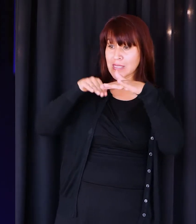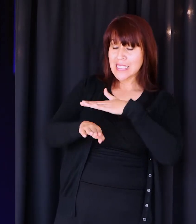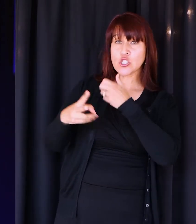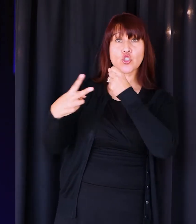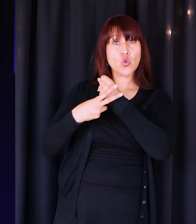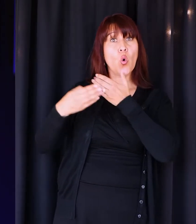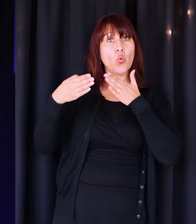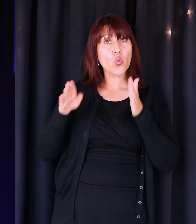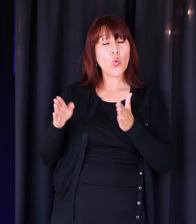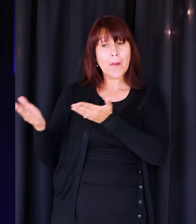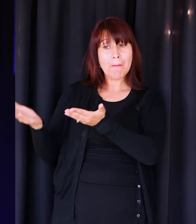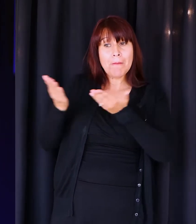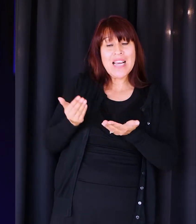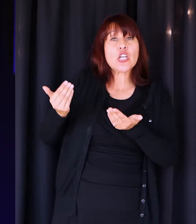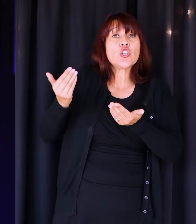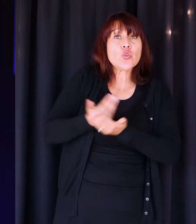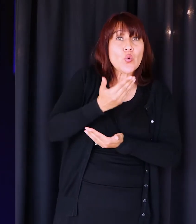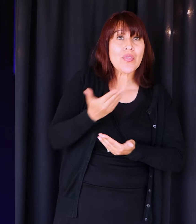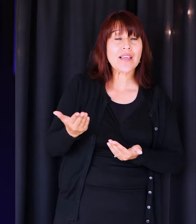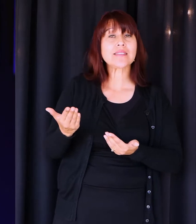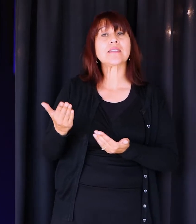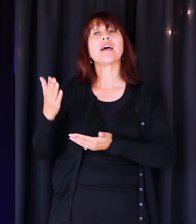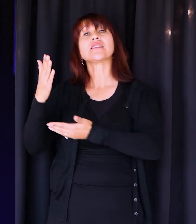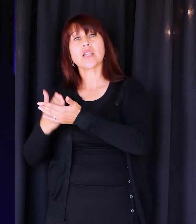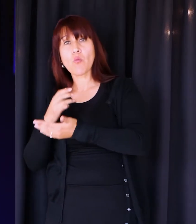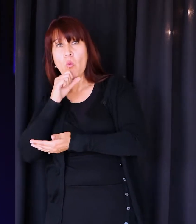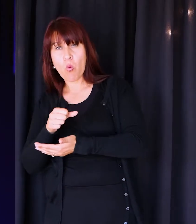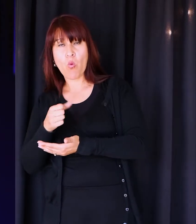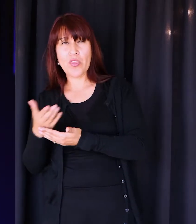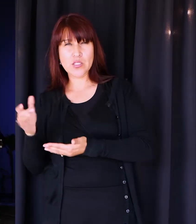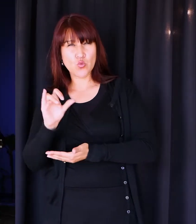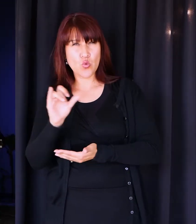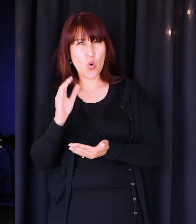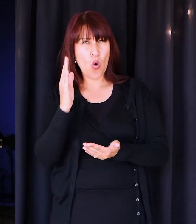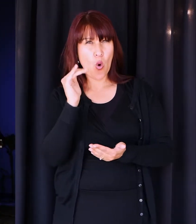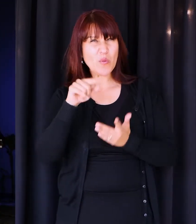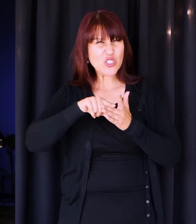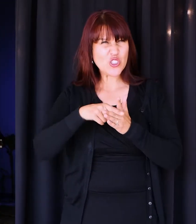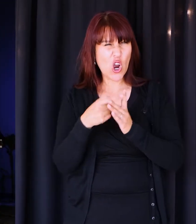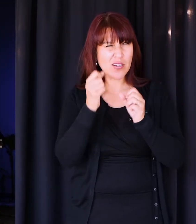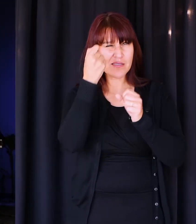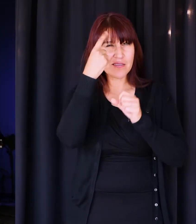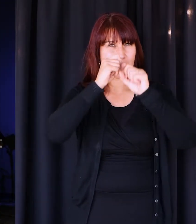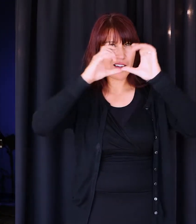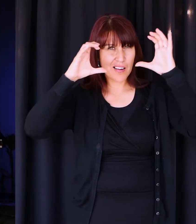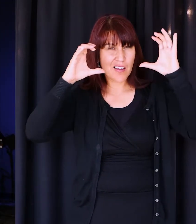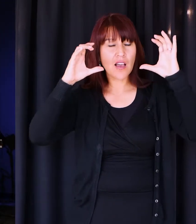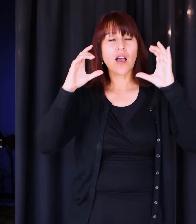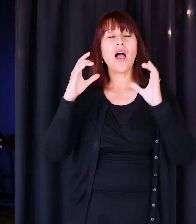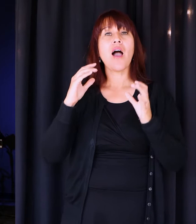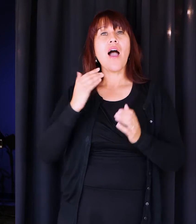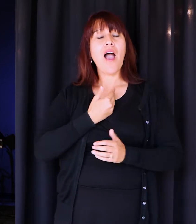bring out some new things as well as some old things. I hope you're beginning to get this because listen, our